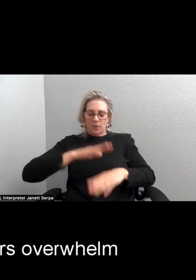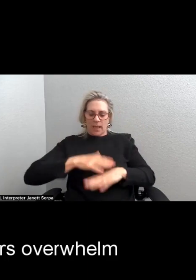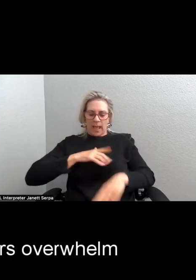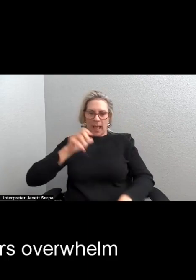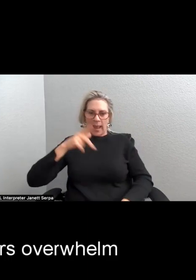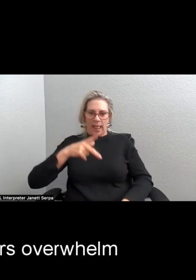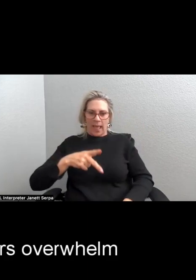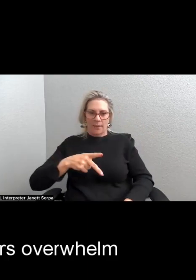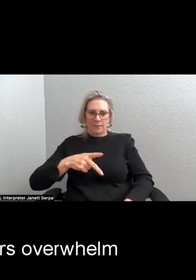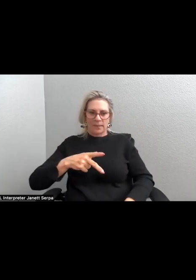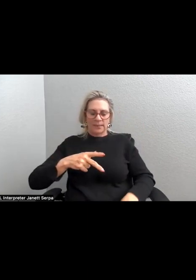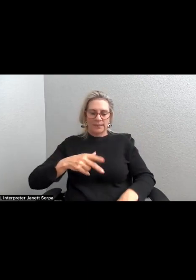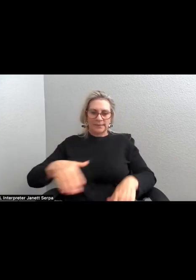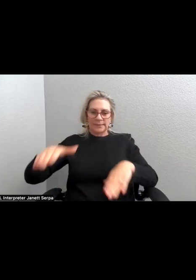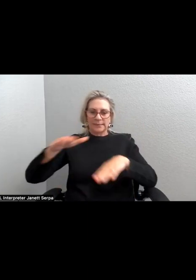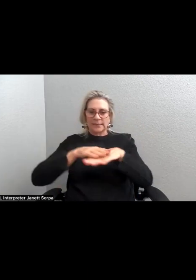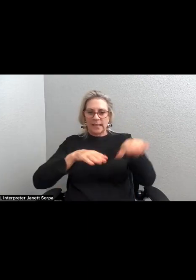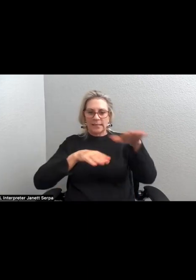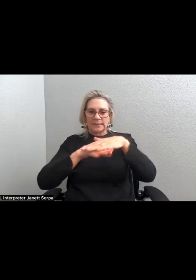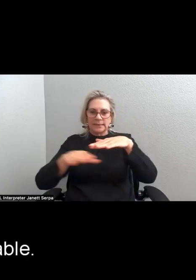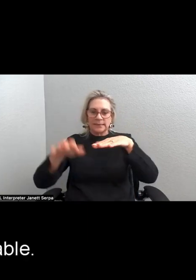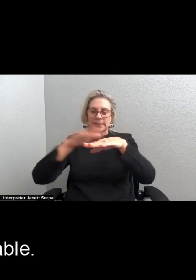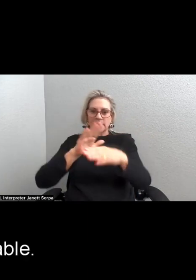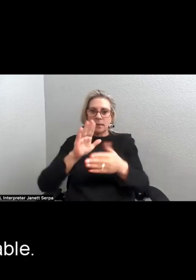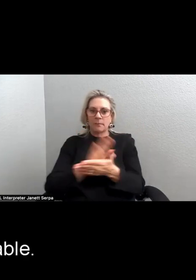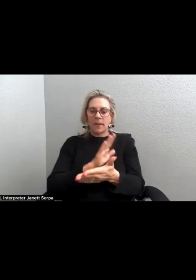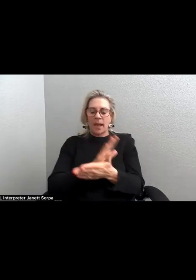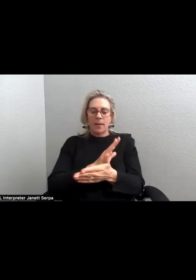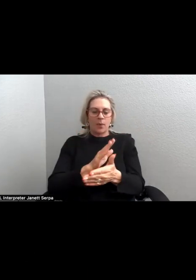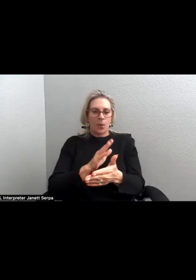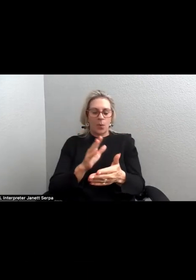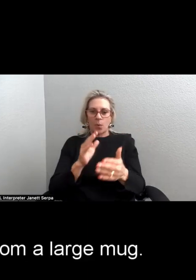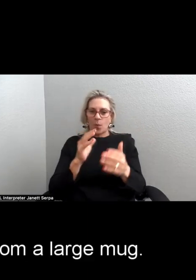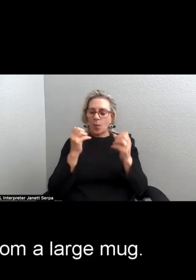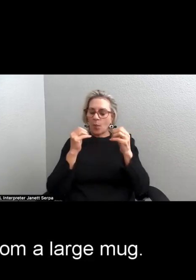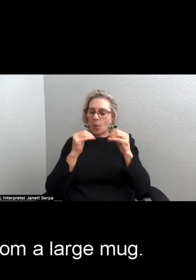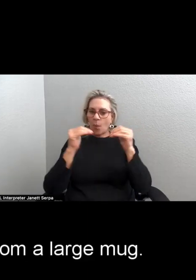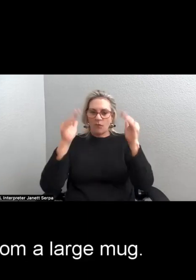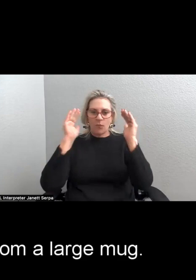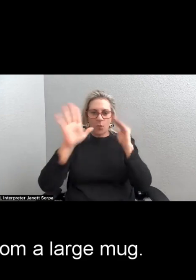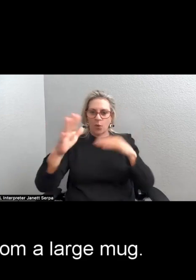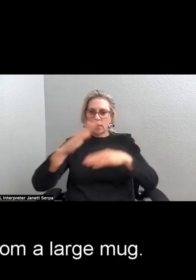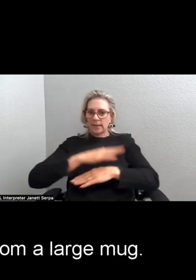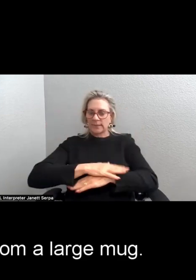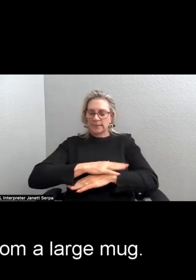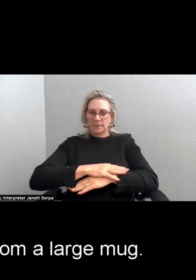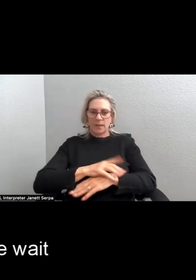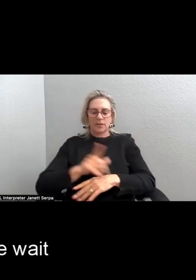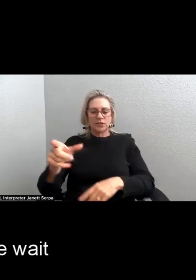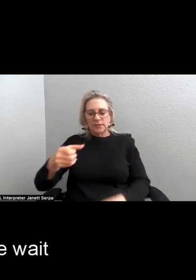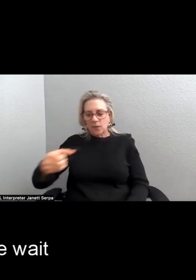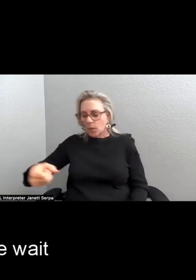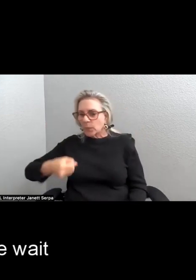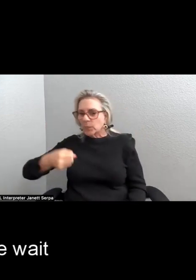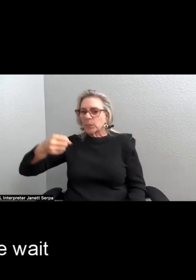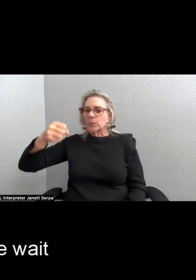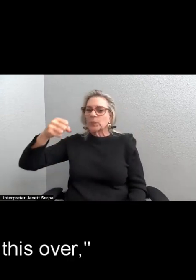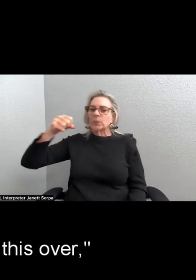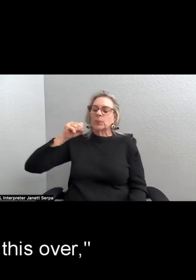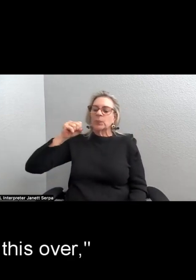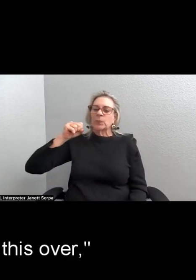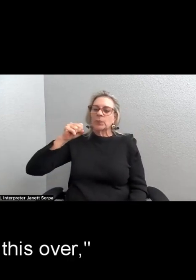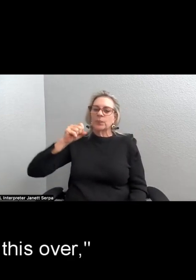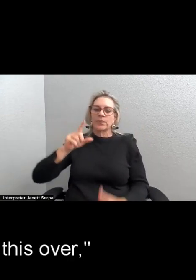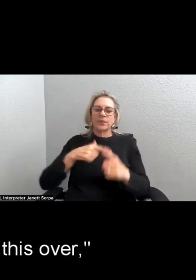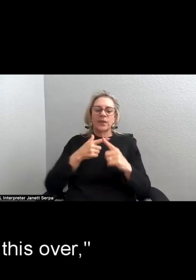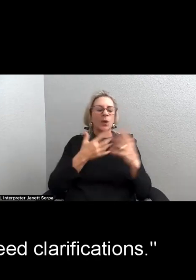Stacks of papers overwhelm her table. She takes a sip from a large mug. Please